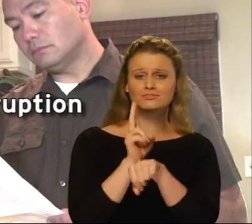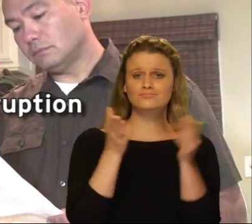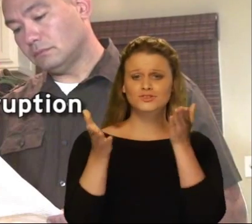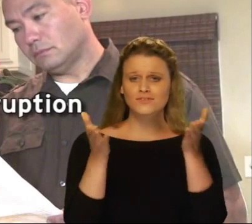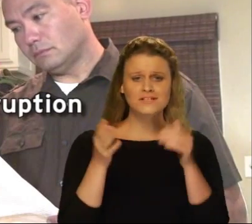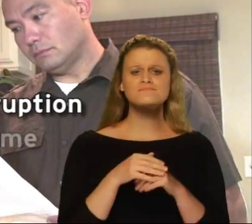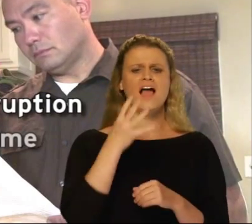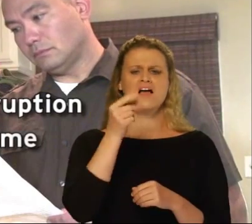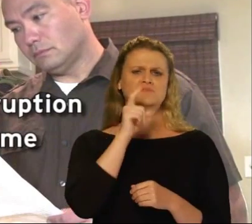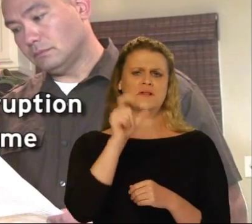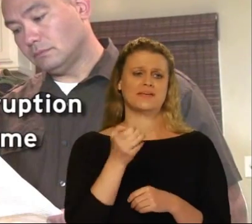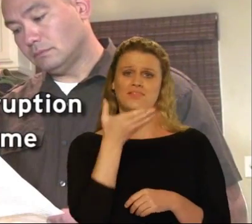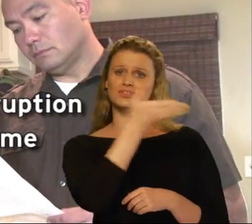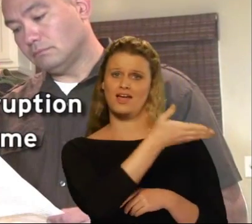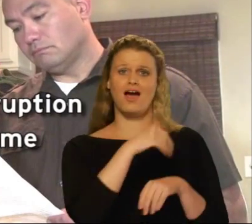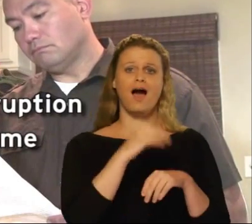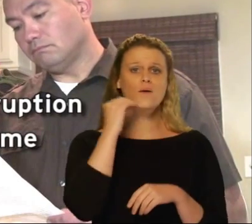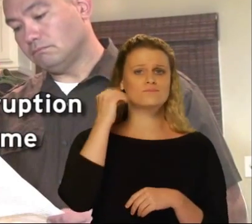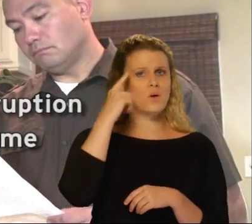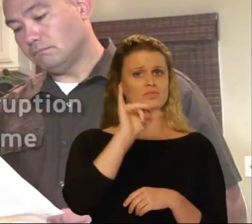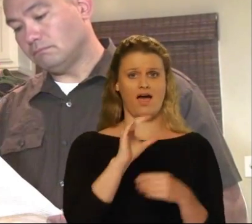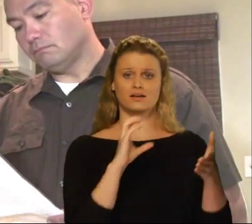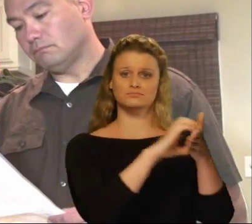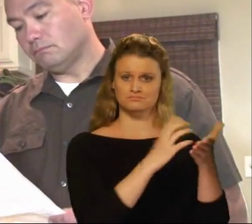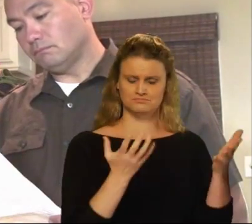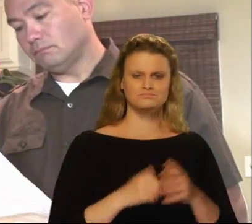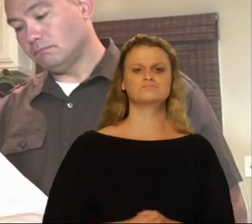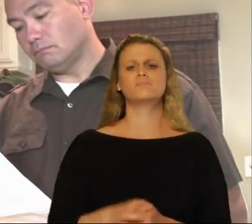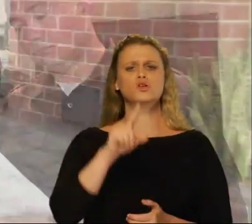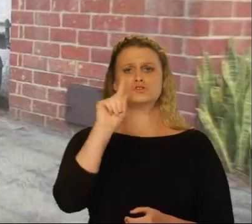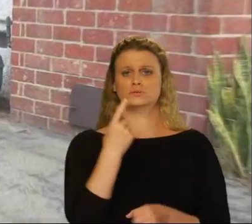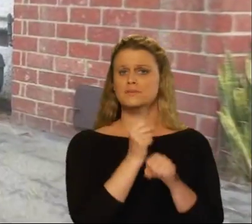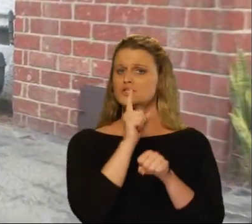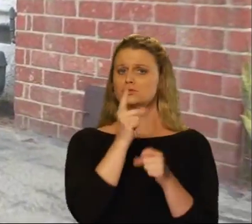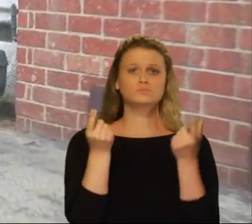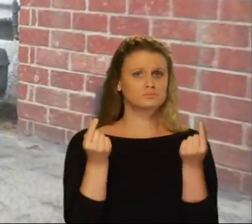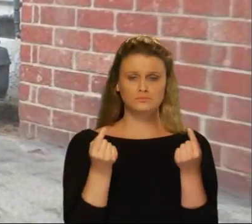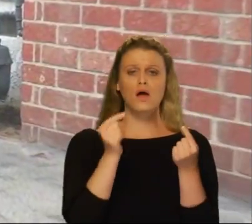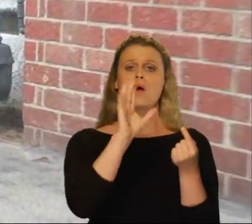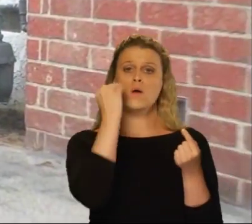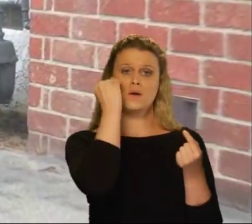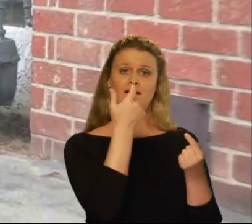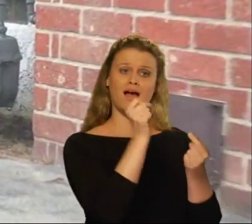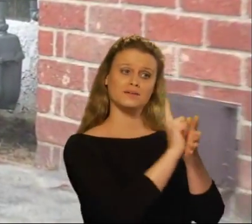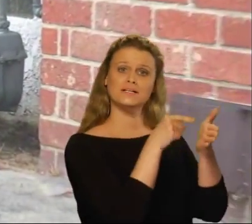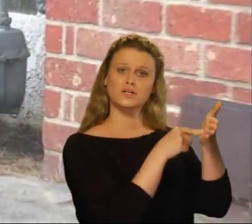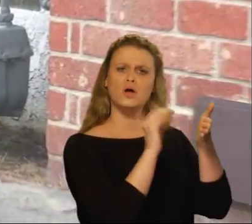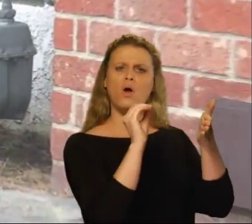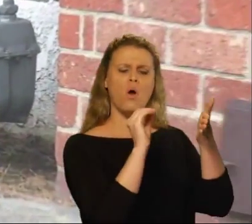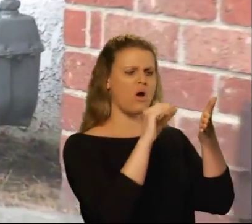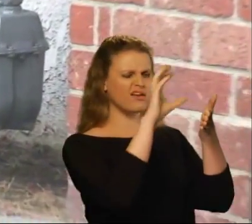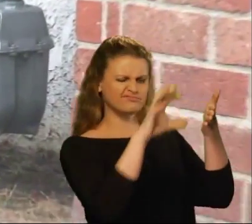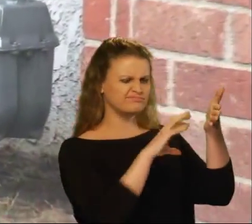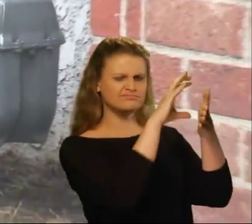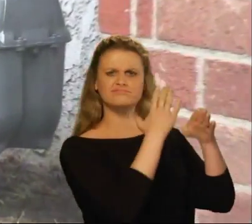service and you won't need to be at home for the installation. You only need to provide clear access to the gas meter.